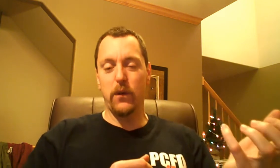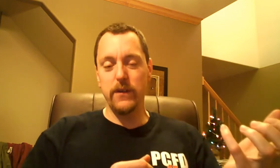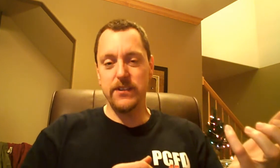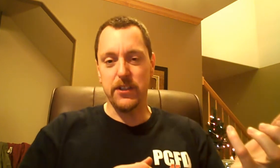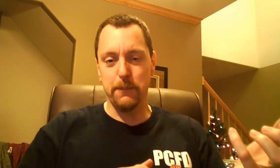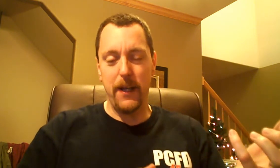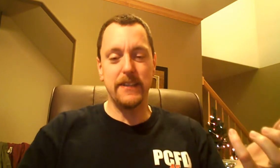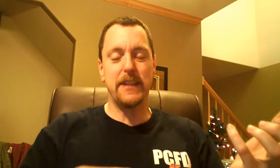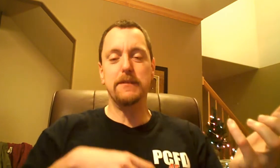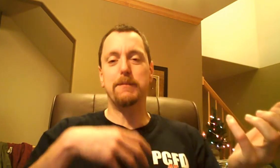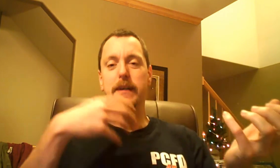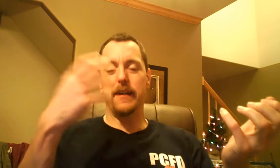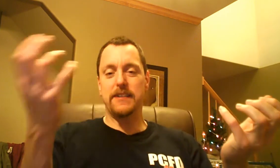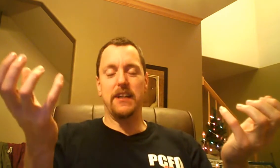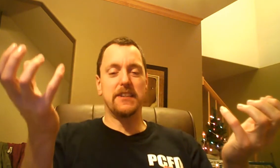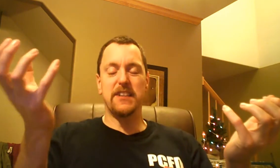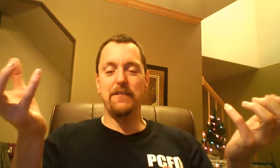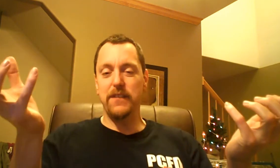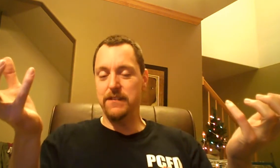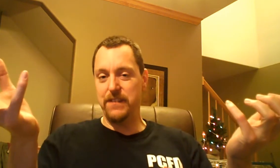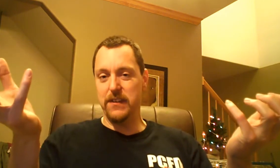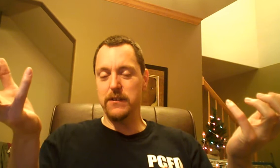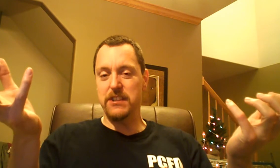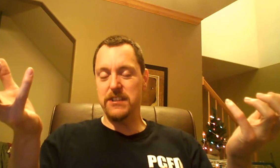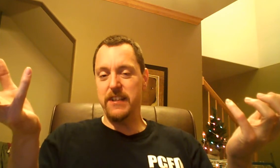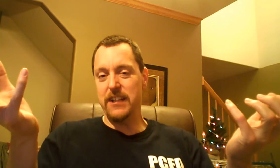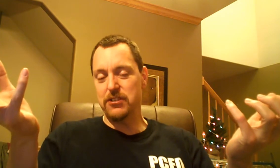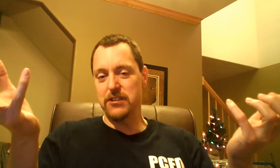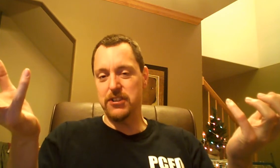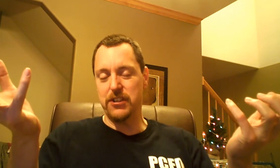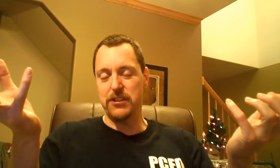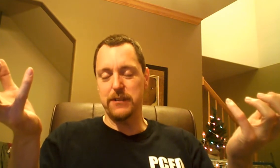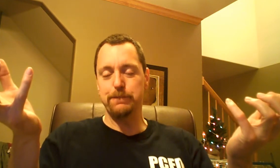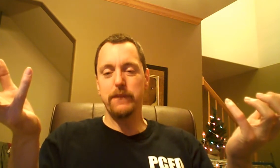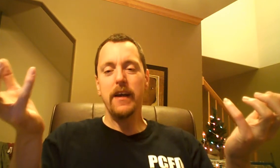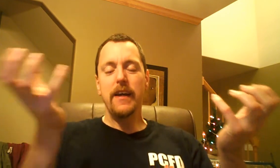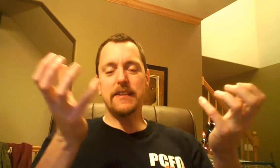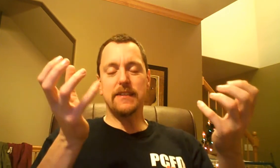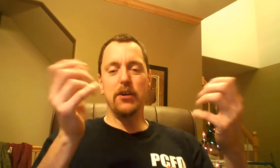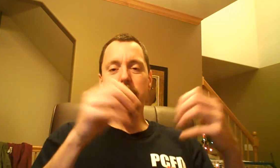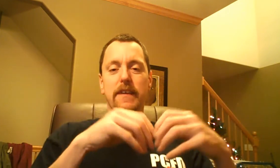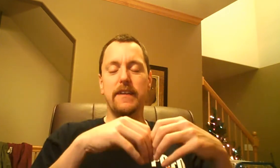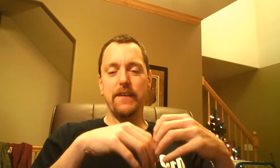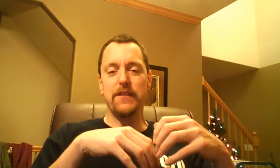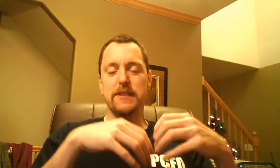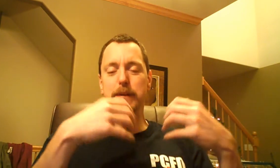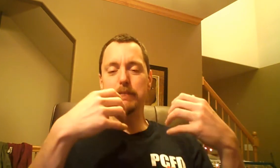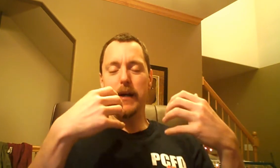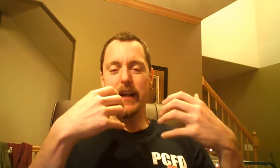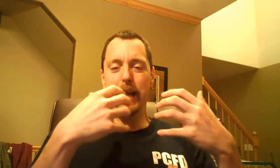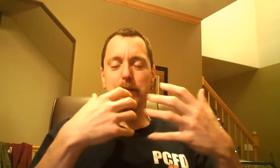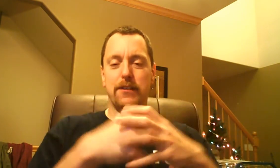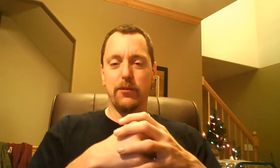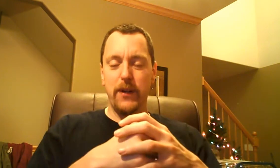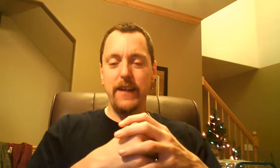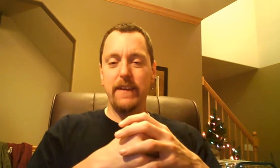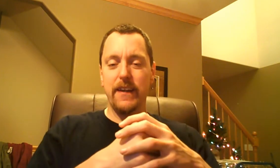corn syrup and some spaghetti sauces are filled with just natural sugars. It's knowing the difference being able to read the